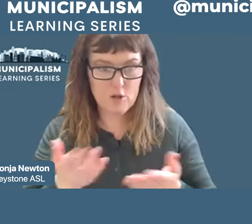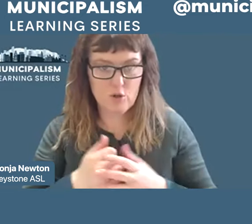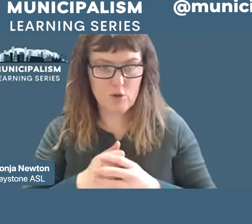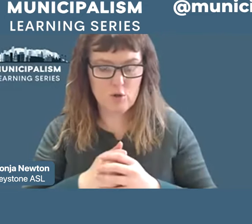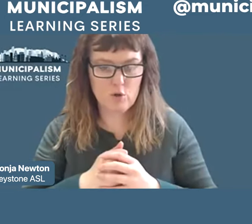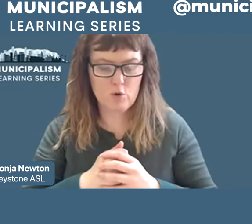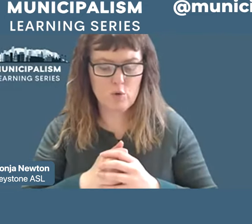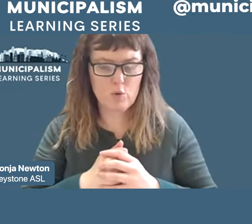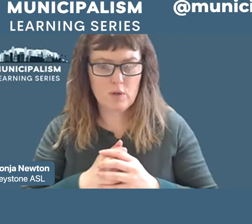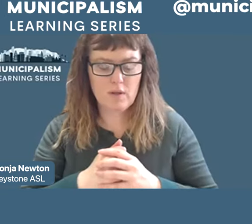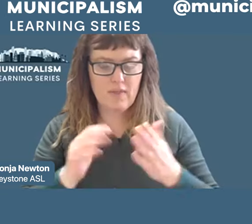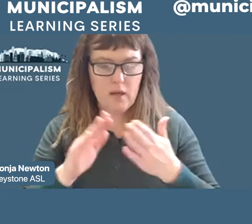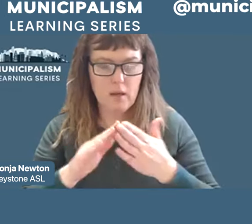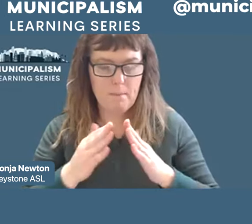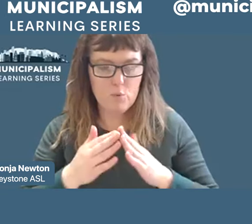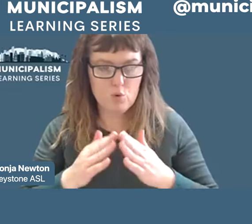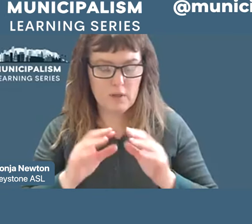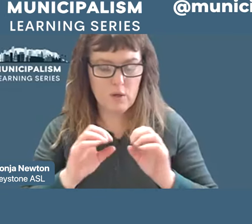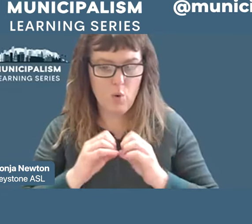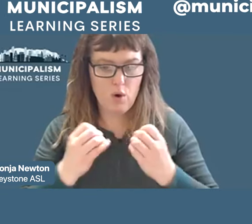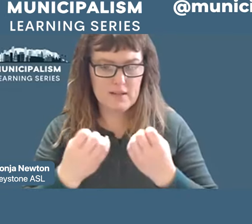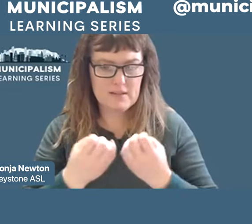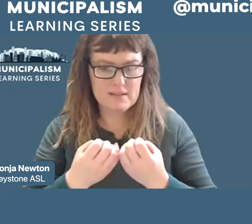community organizations endorsed